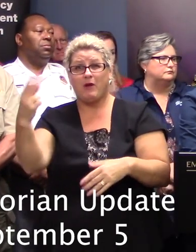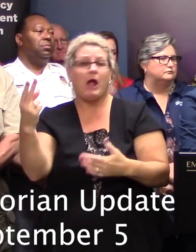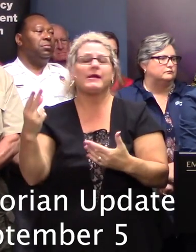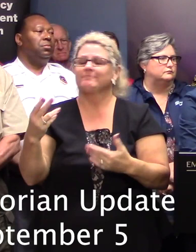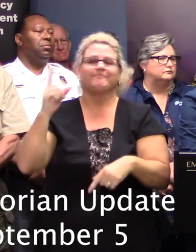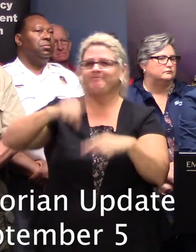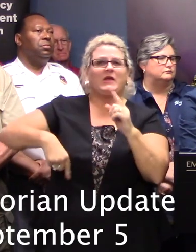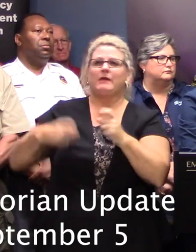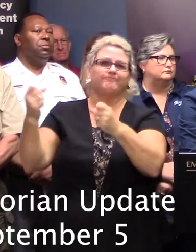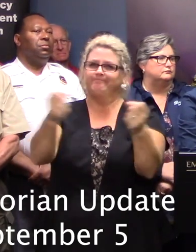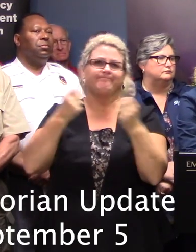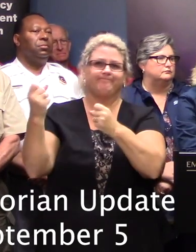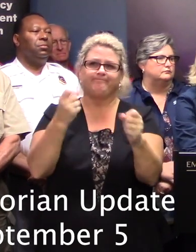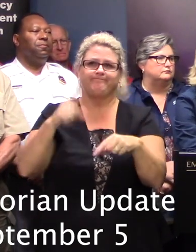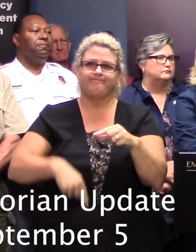will not roll